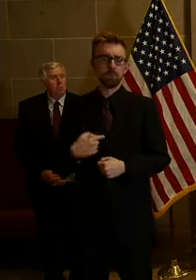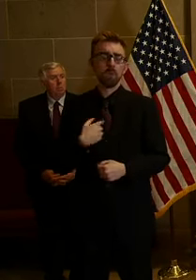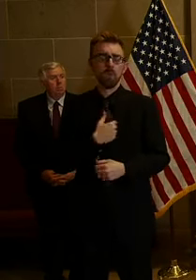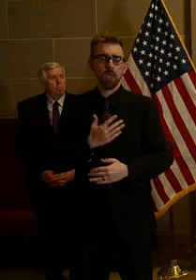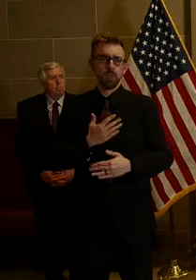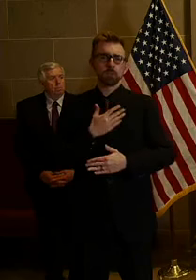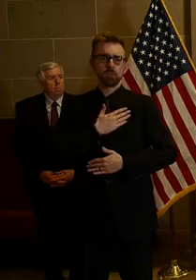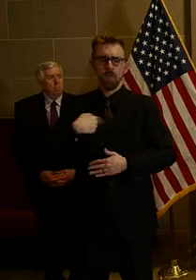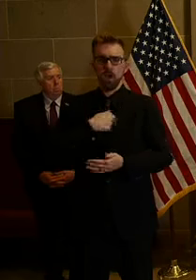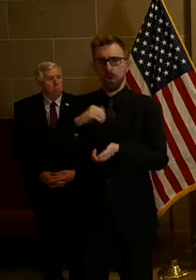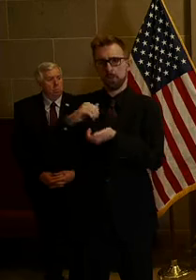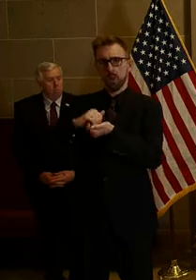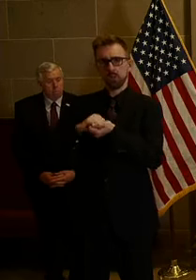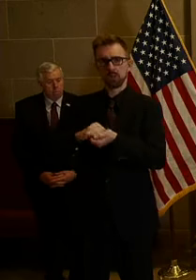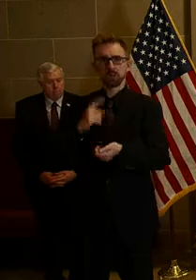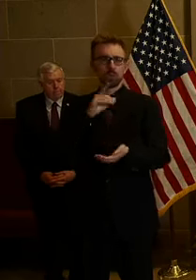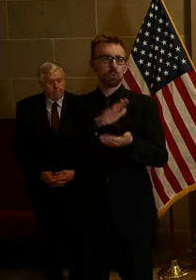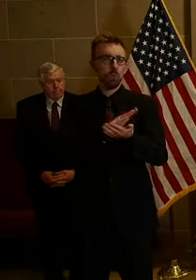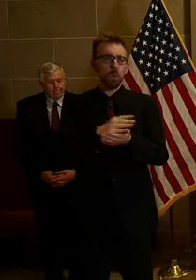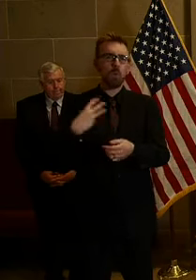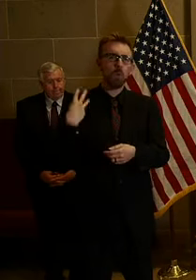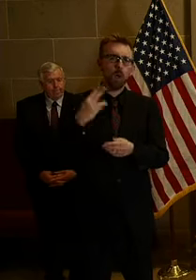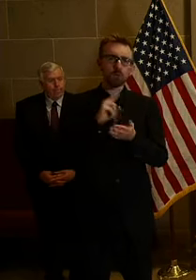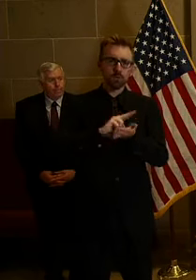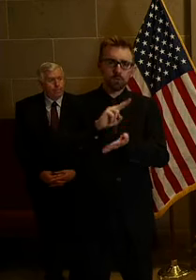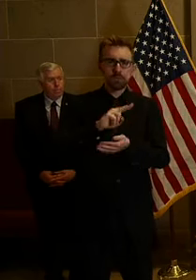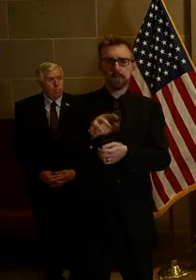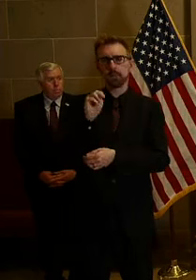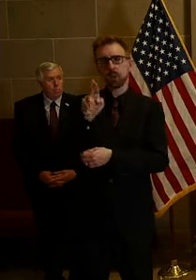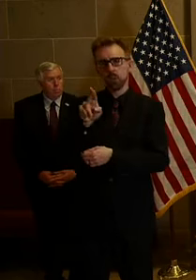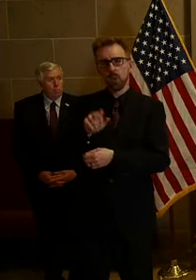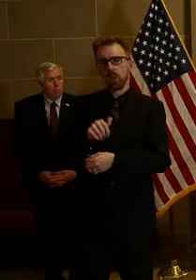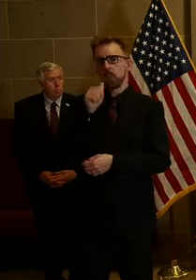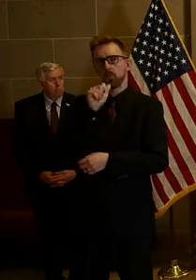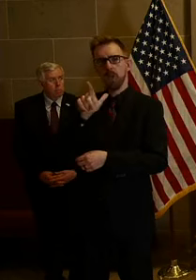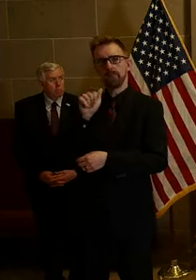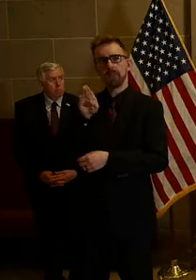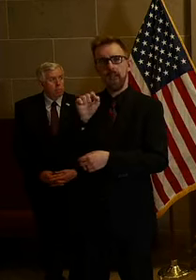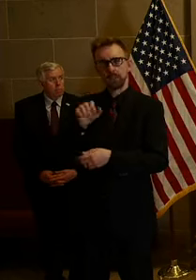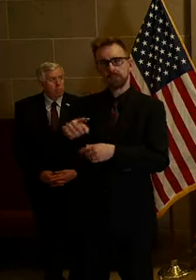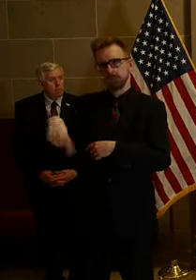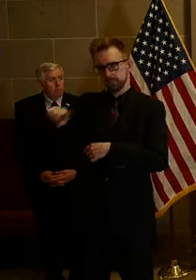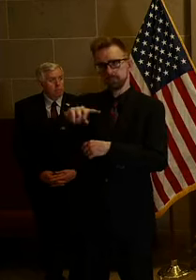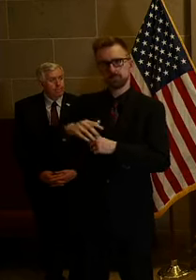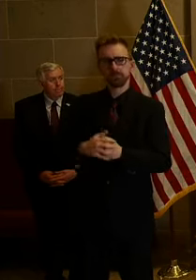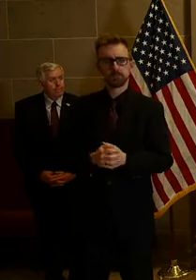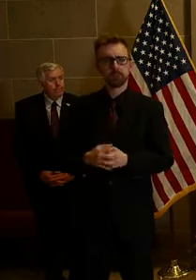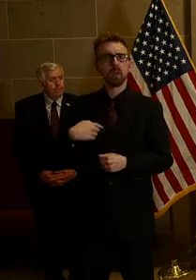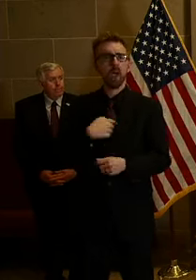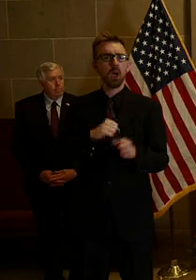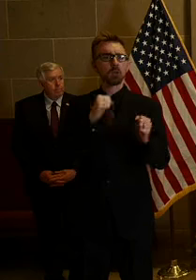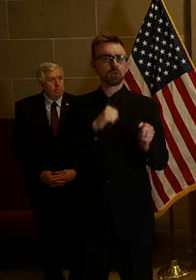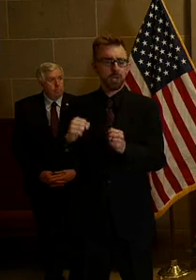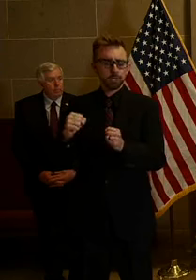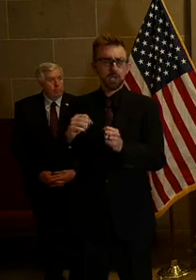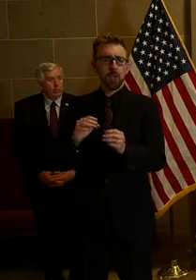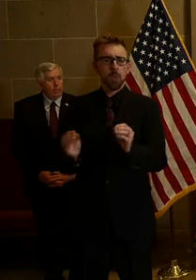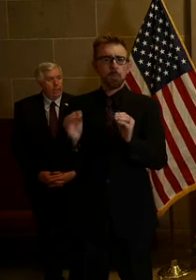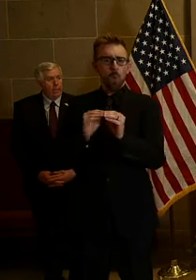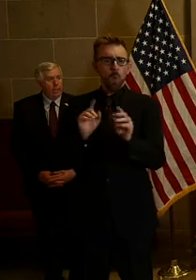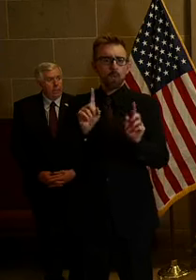to our partners at Wash U and the University of Missouri and our private labs that our strategy of doing more testing